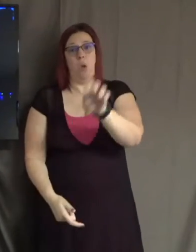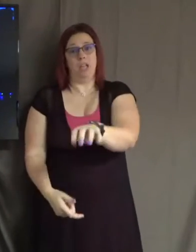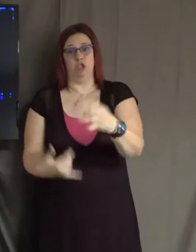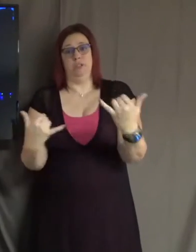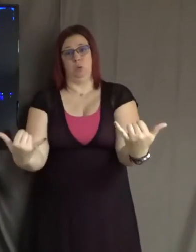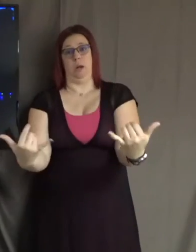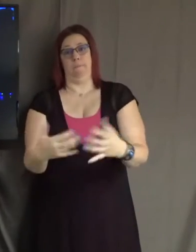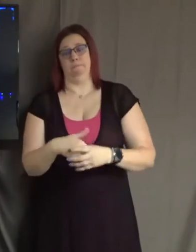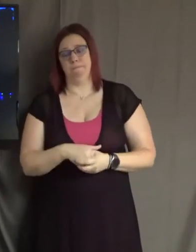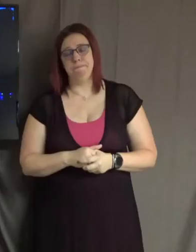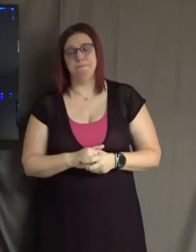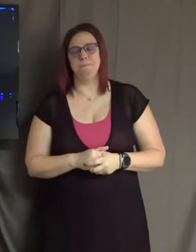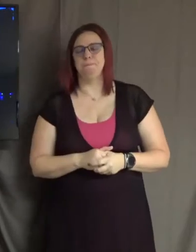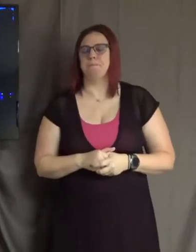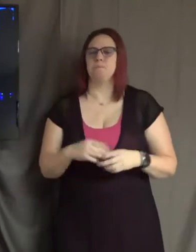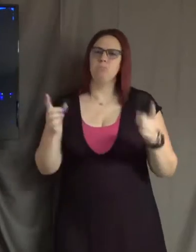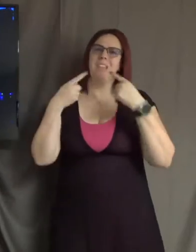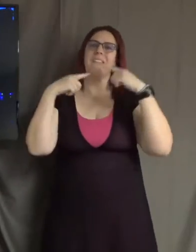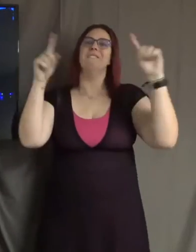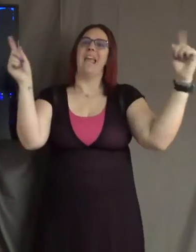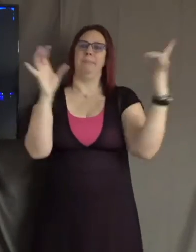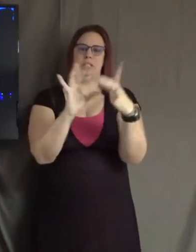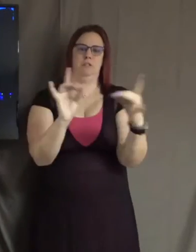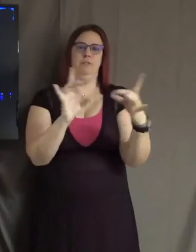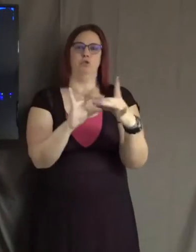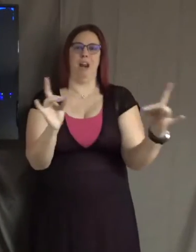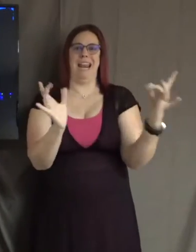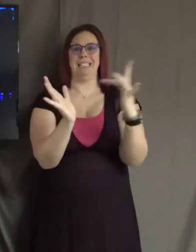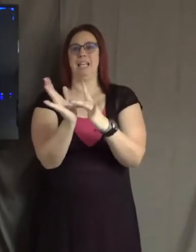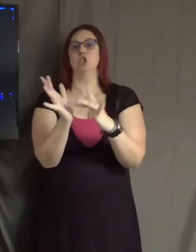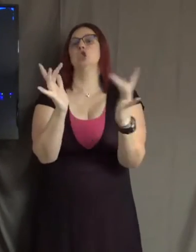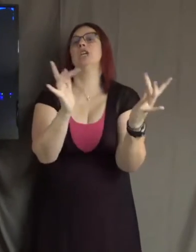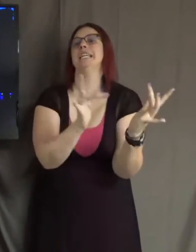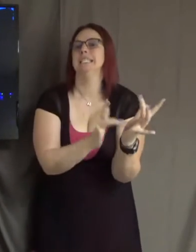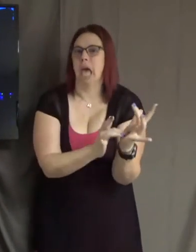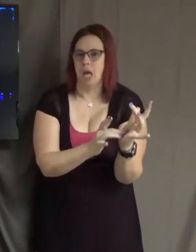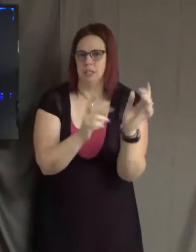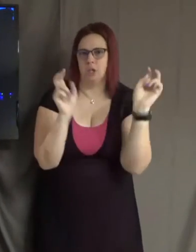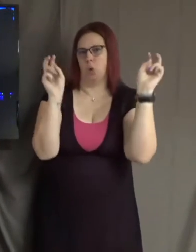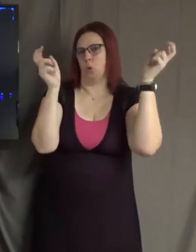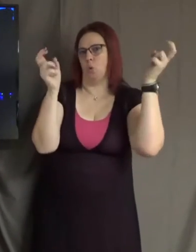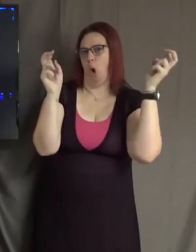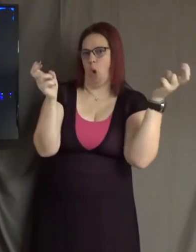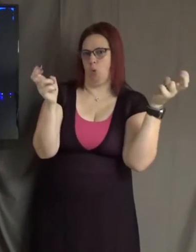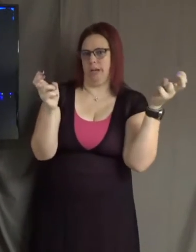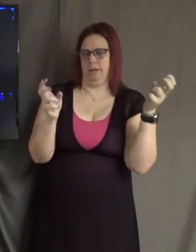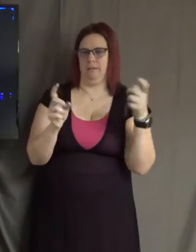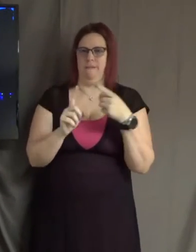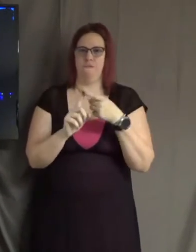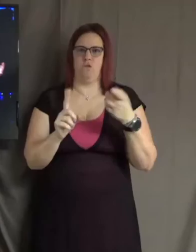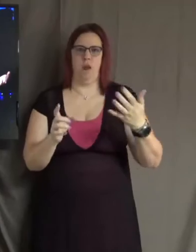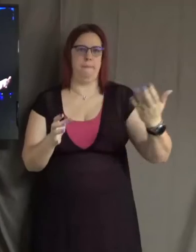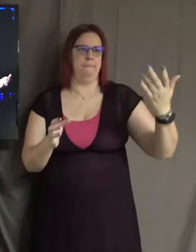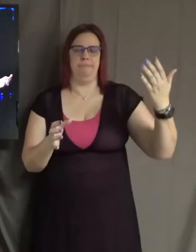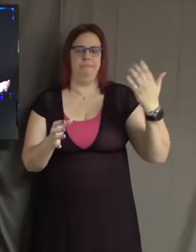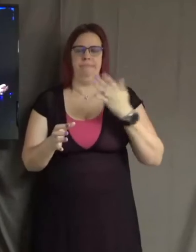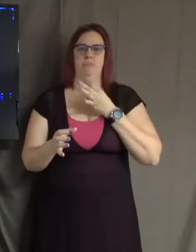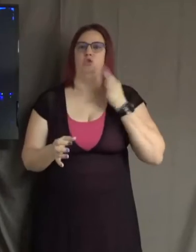phrase that the master teacher Jesus is quoted from preachers and people all over the world who